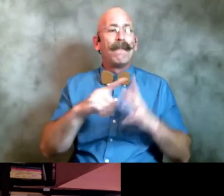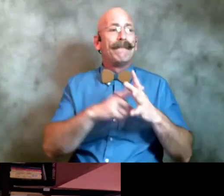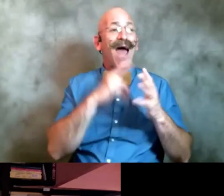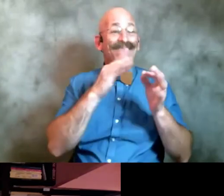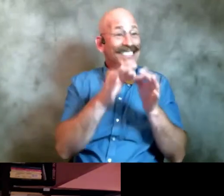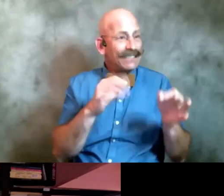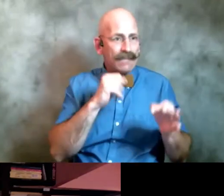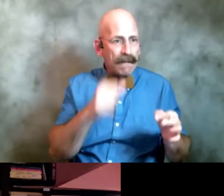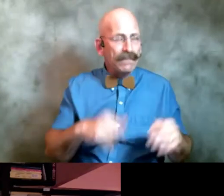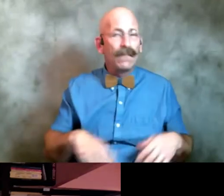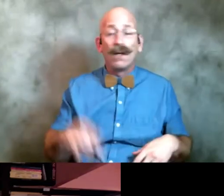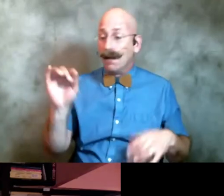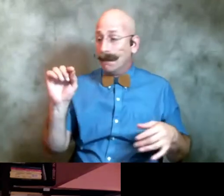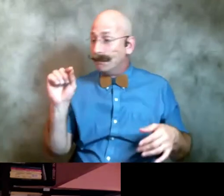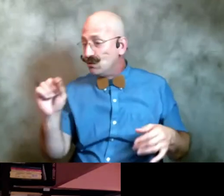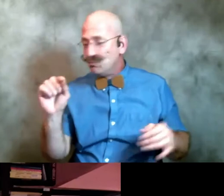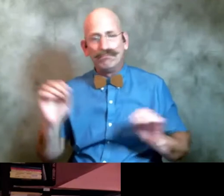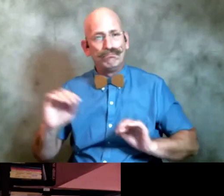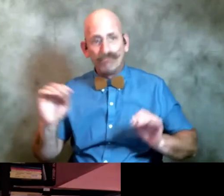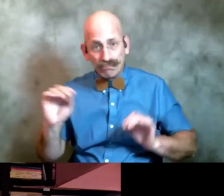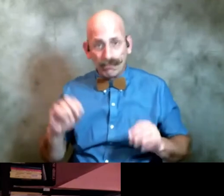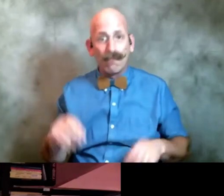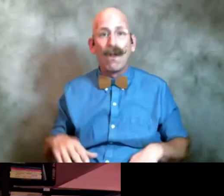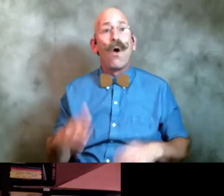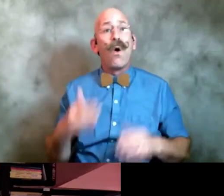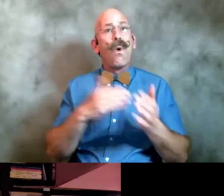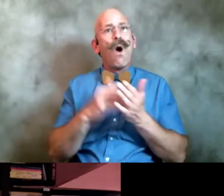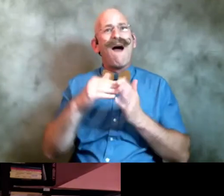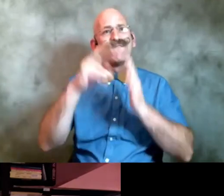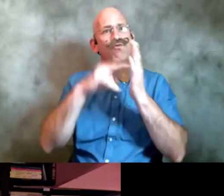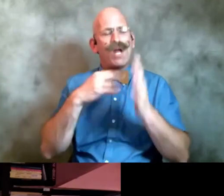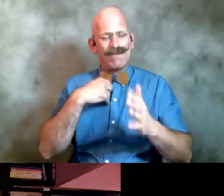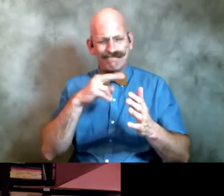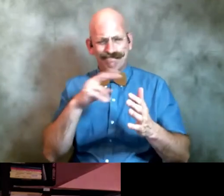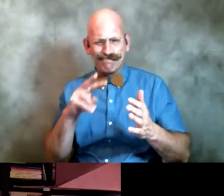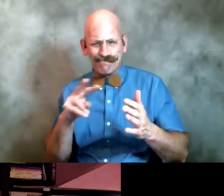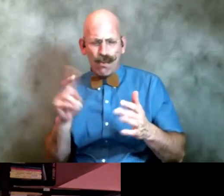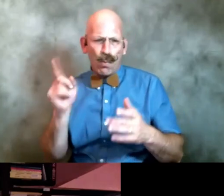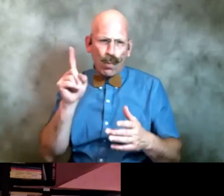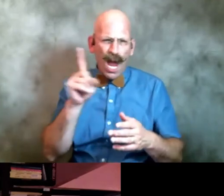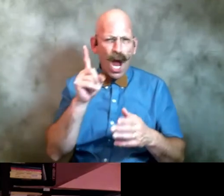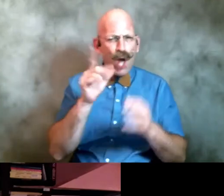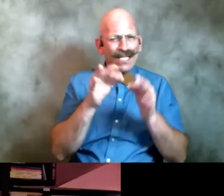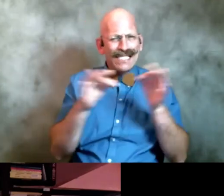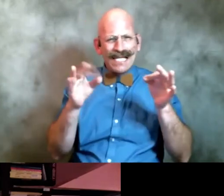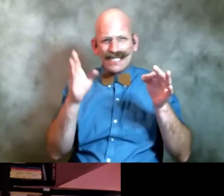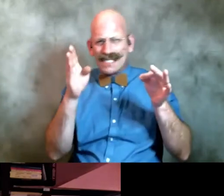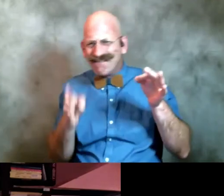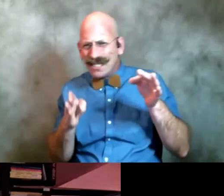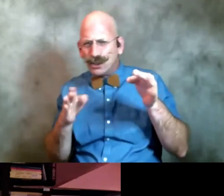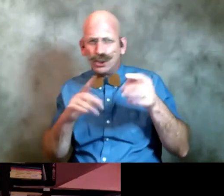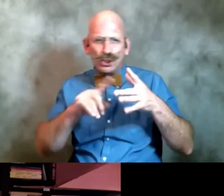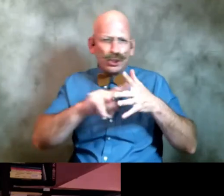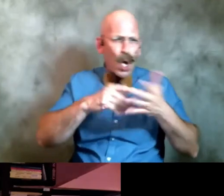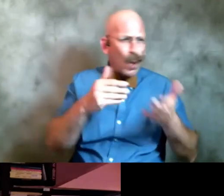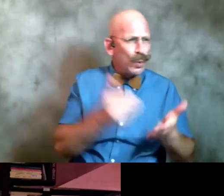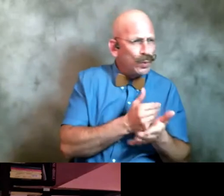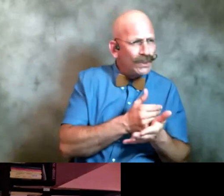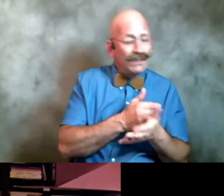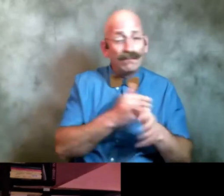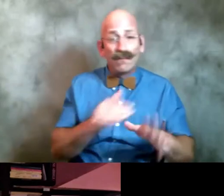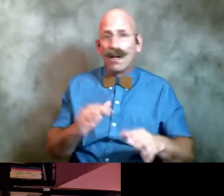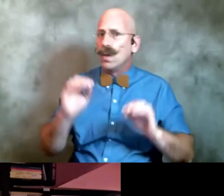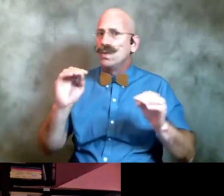put in periods so reader often doesn't know when one sentence ends and another begins uh and so no